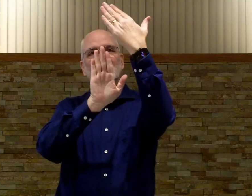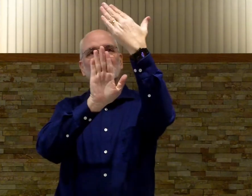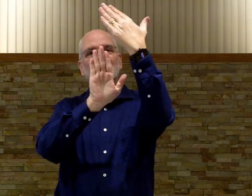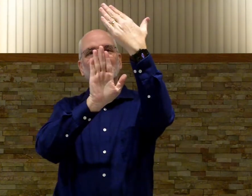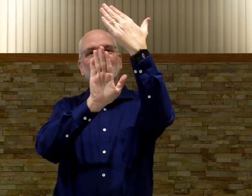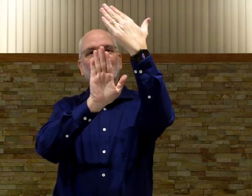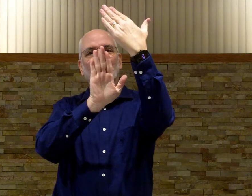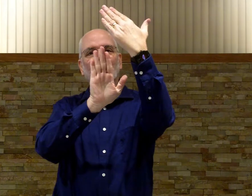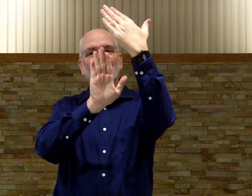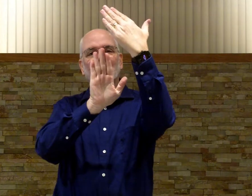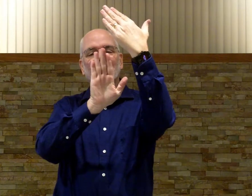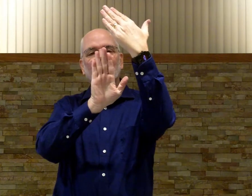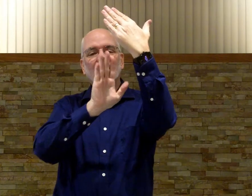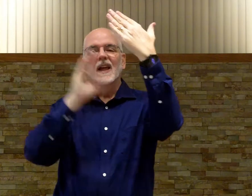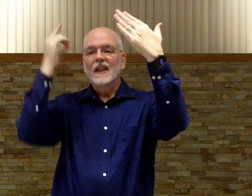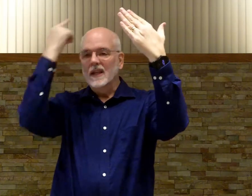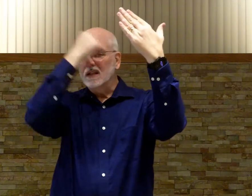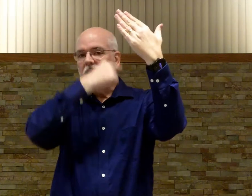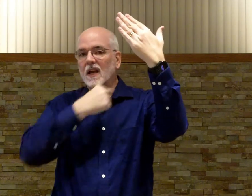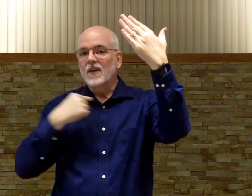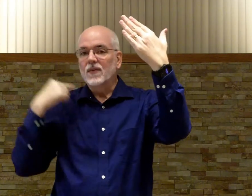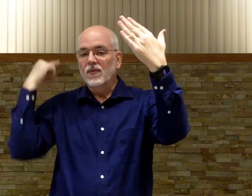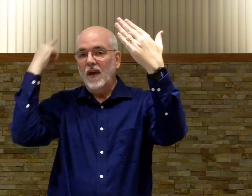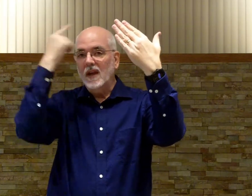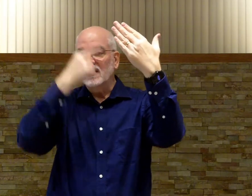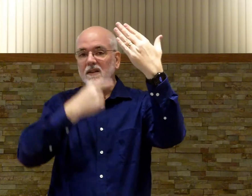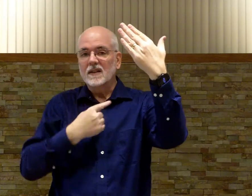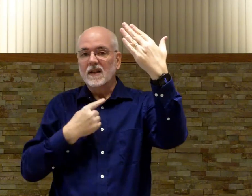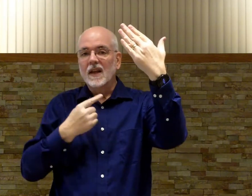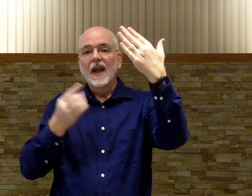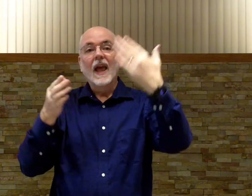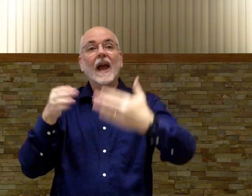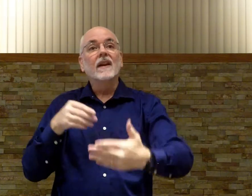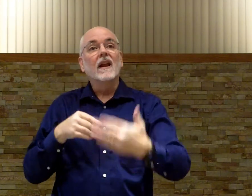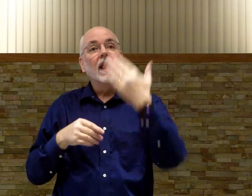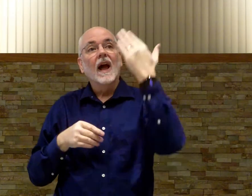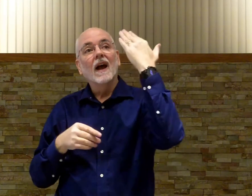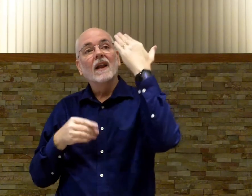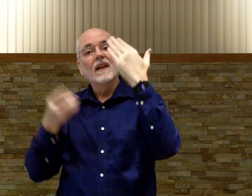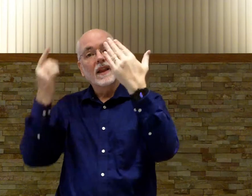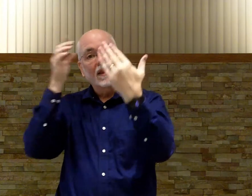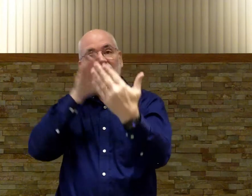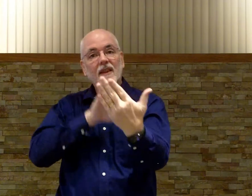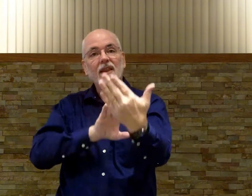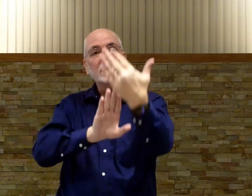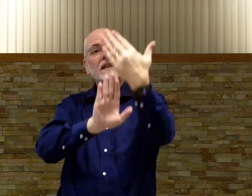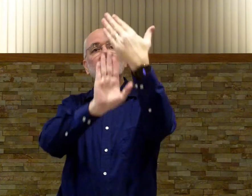all right this is a sign for face and this is